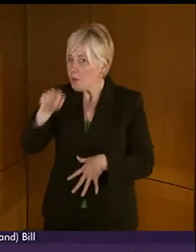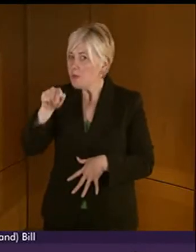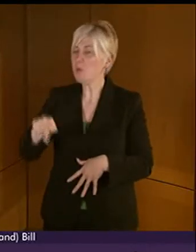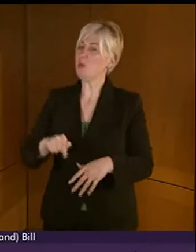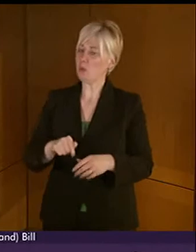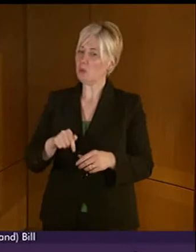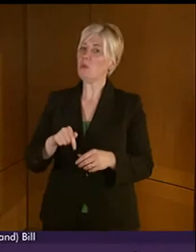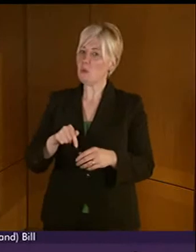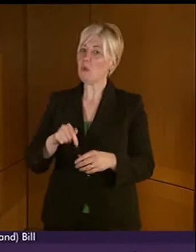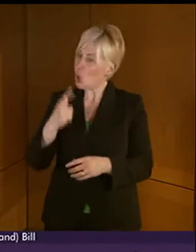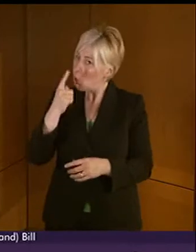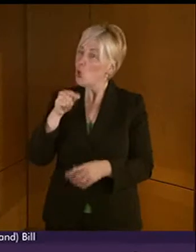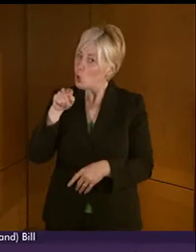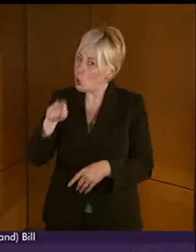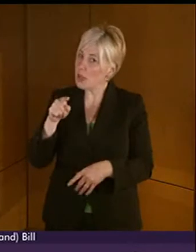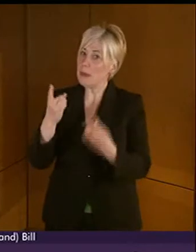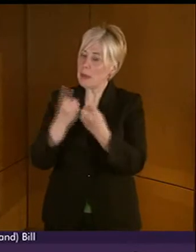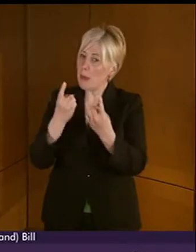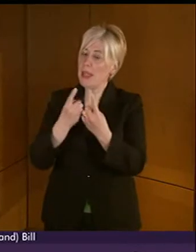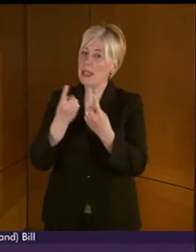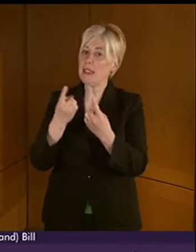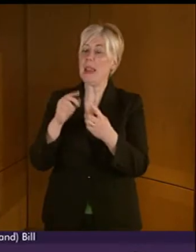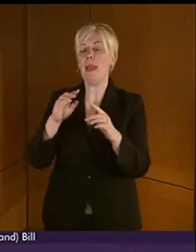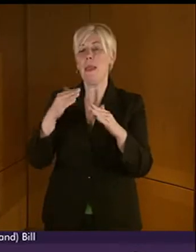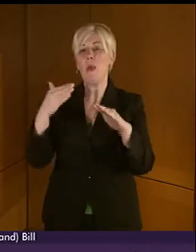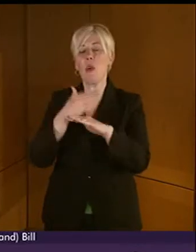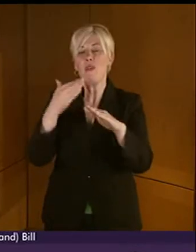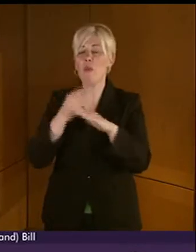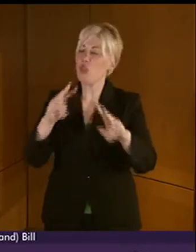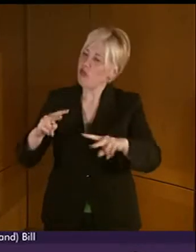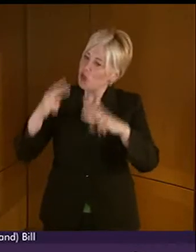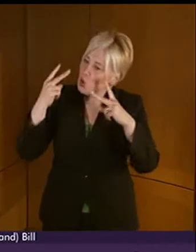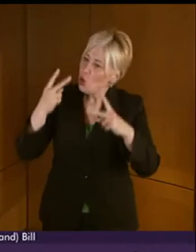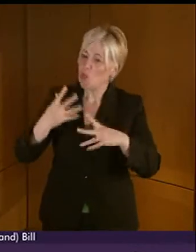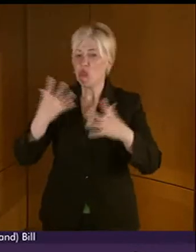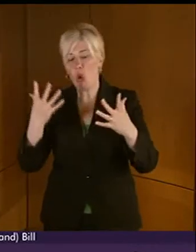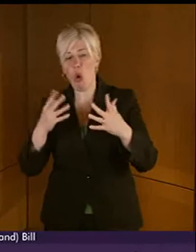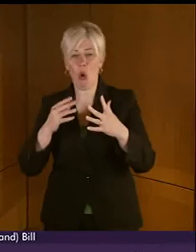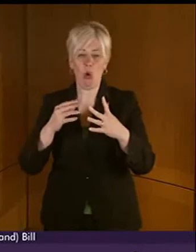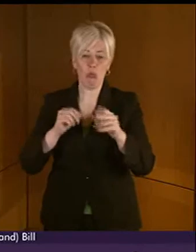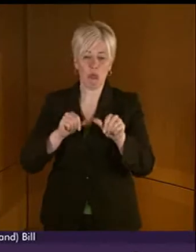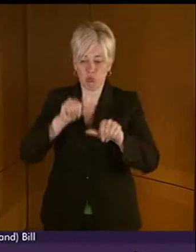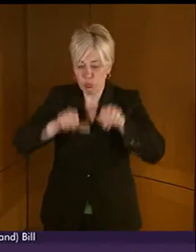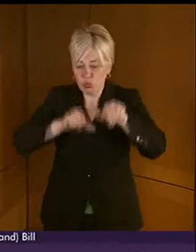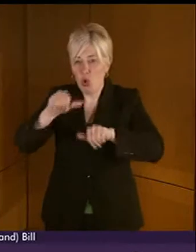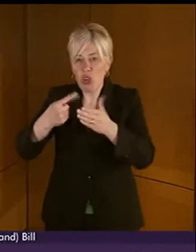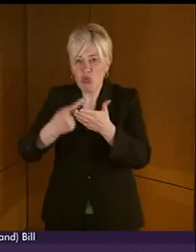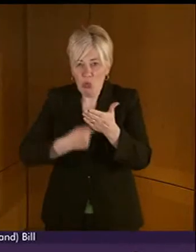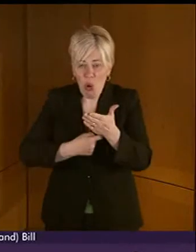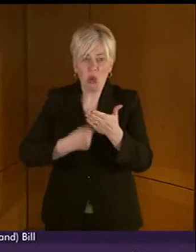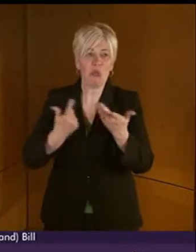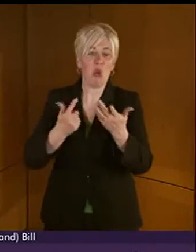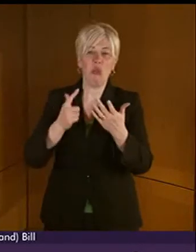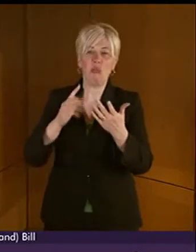that could be mentioned in the performance reviews, in the progress plans, the National